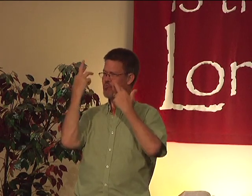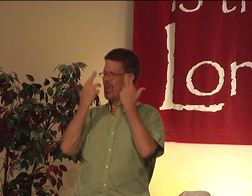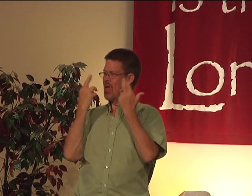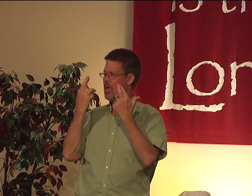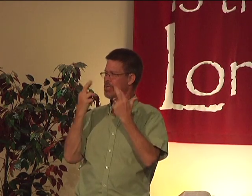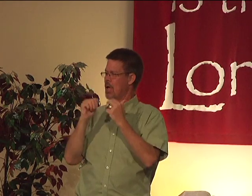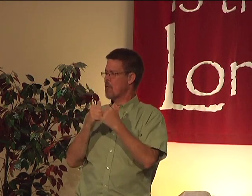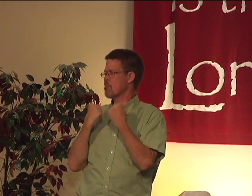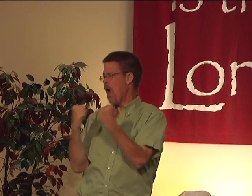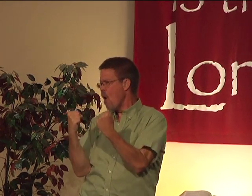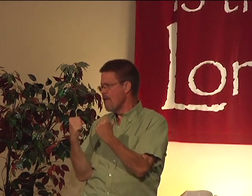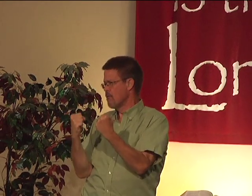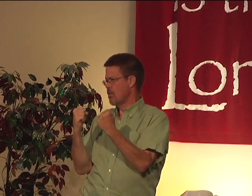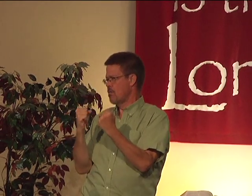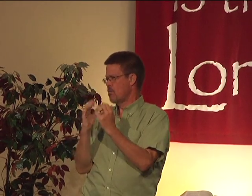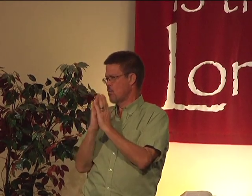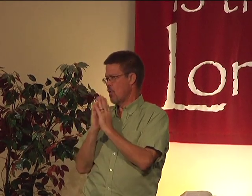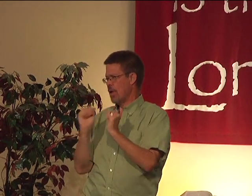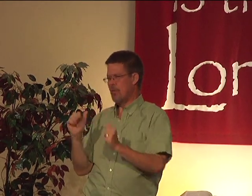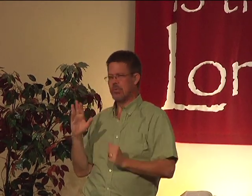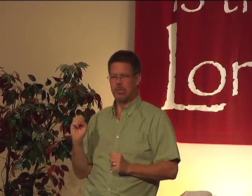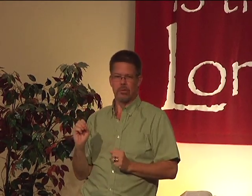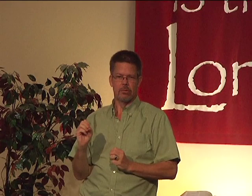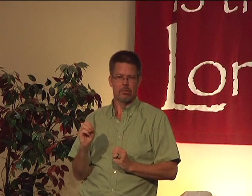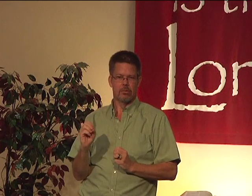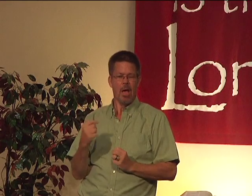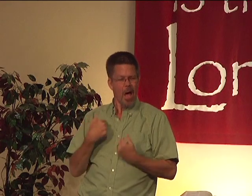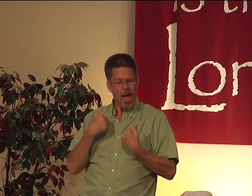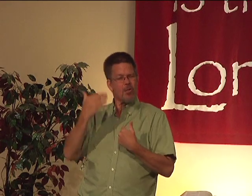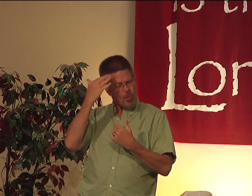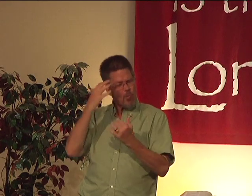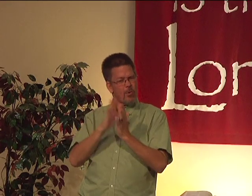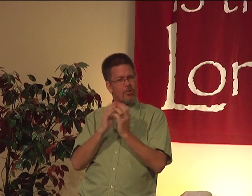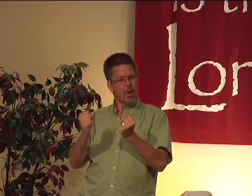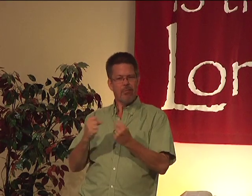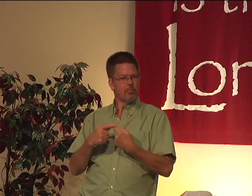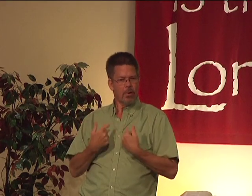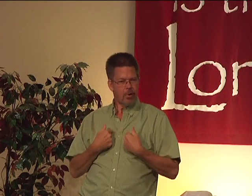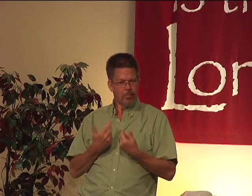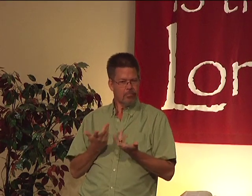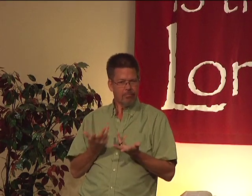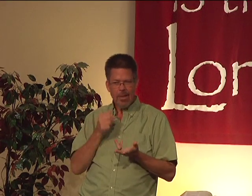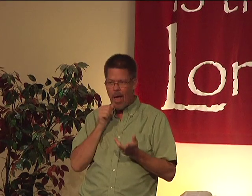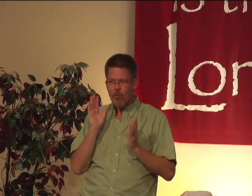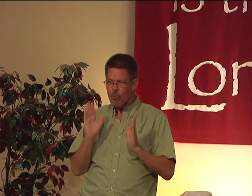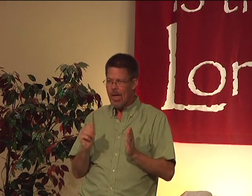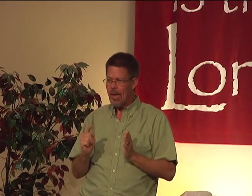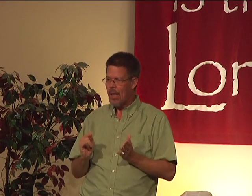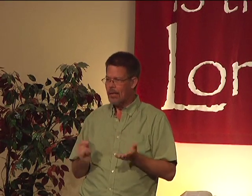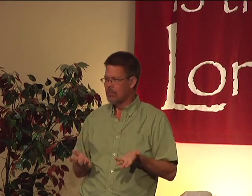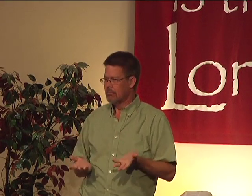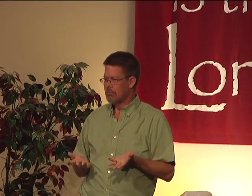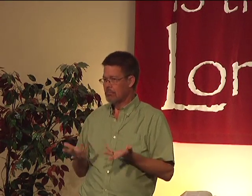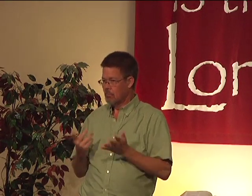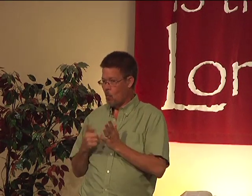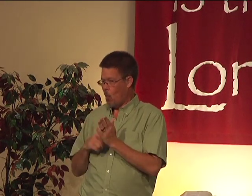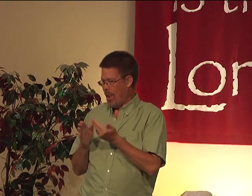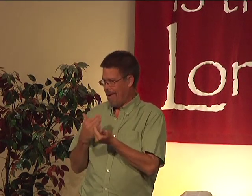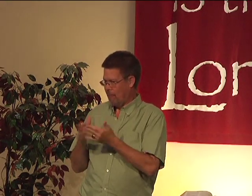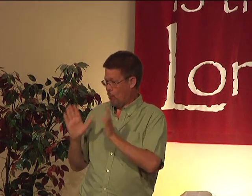to refresh us, and realize how powerful prayer can be. And I know prayer is powerful, but I'm just not great at